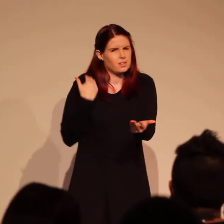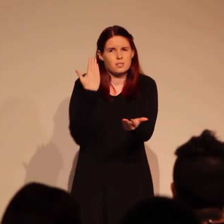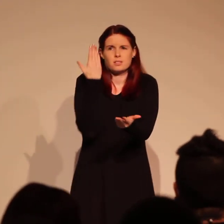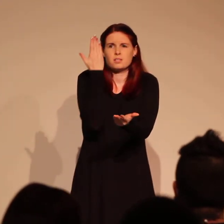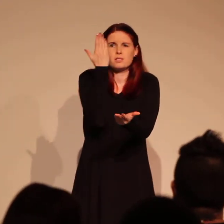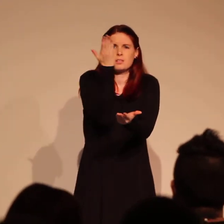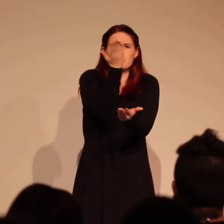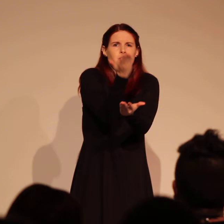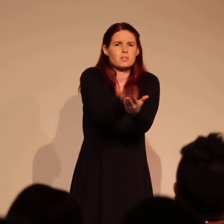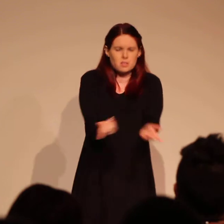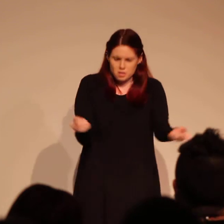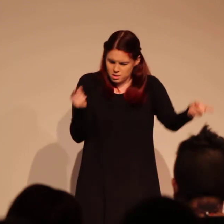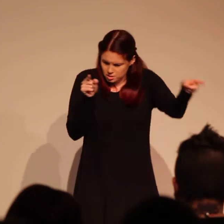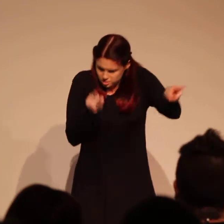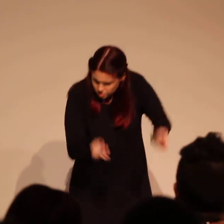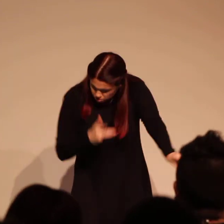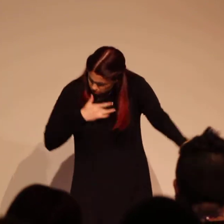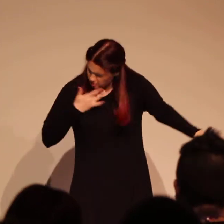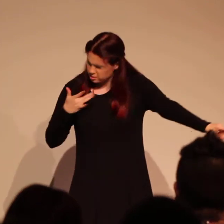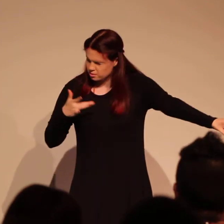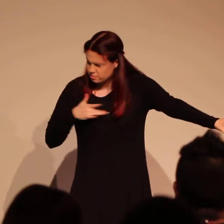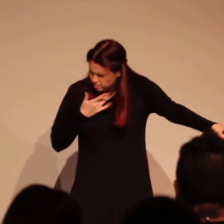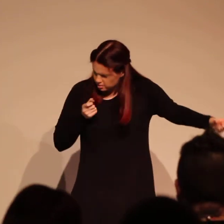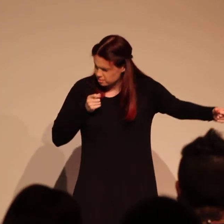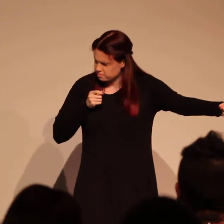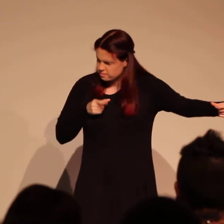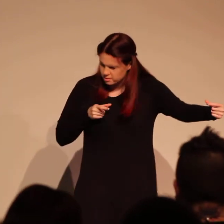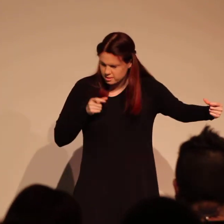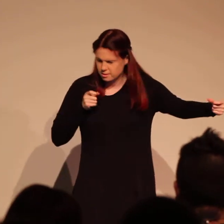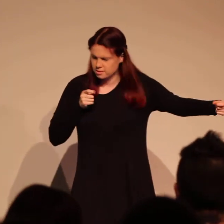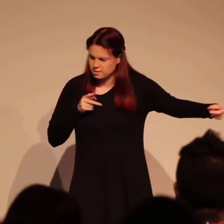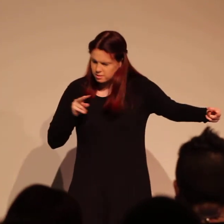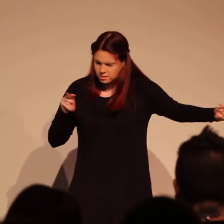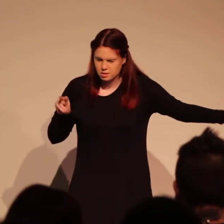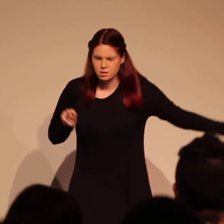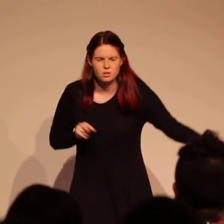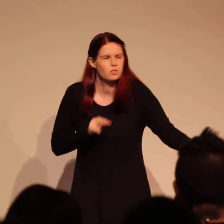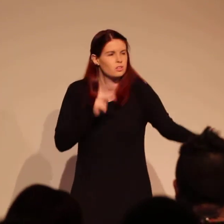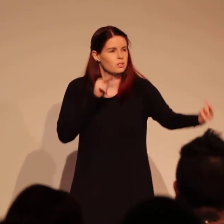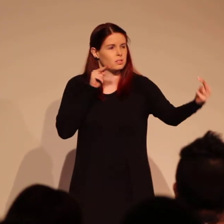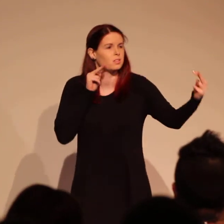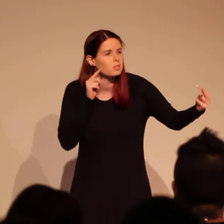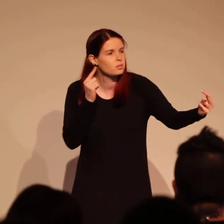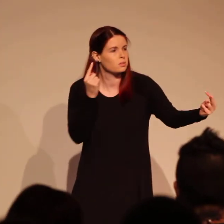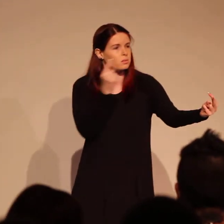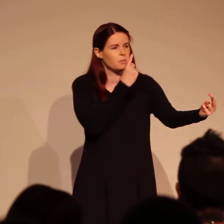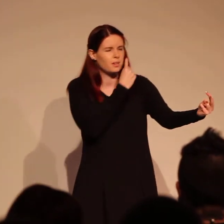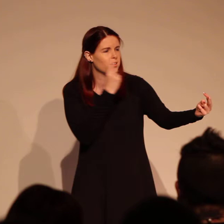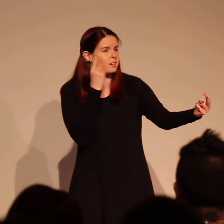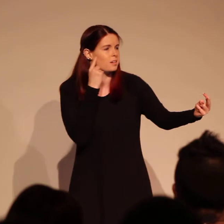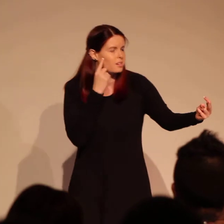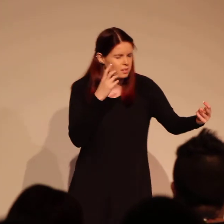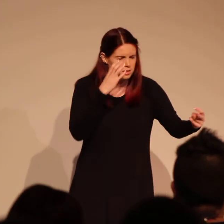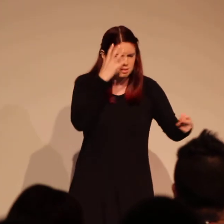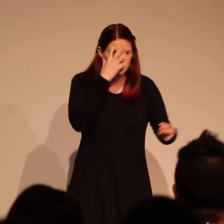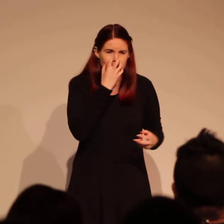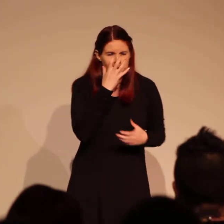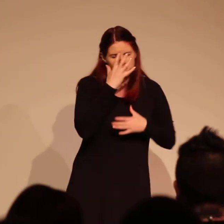kingdom come. One year before I keep looking through my eyes. It's where